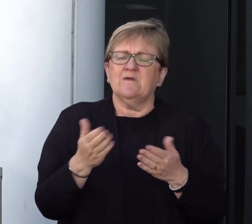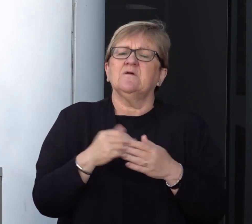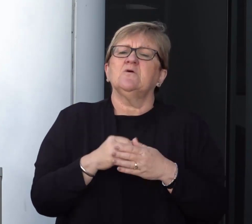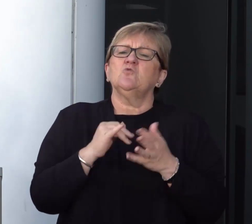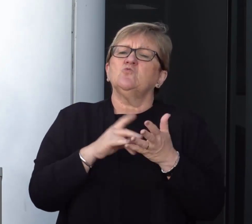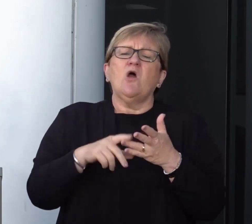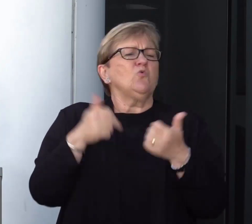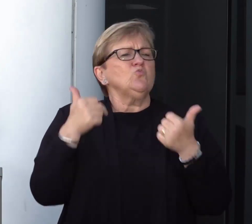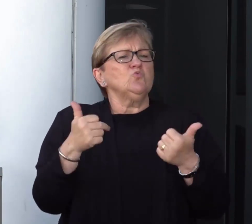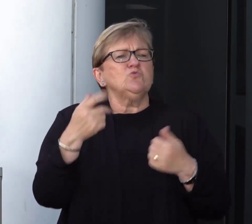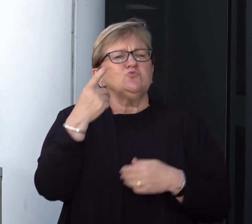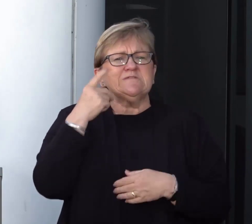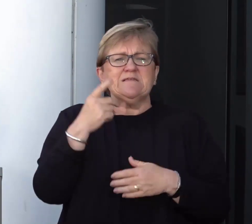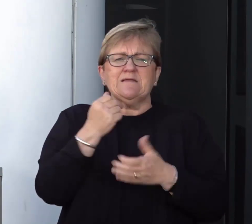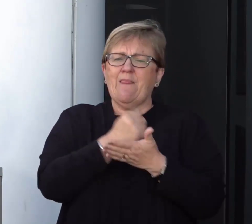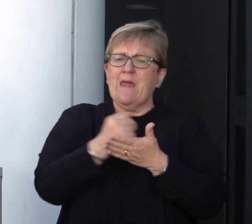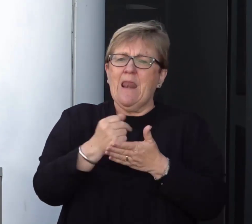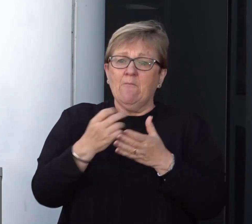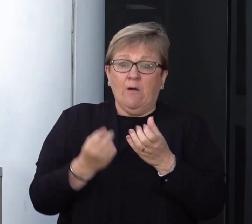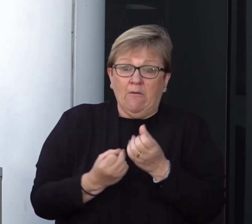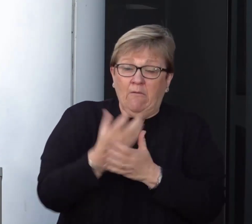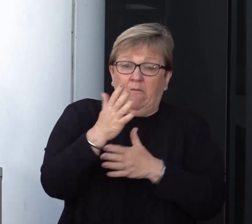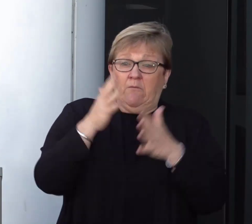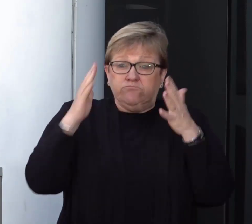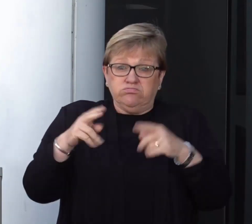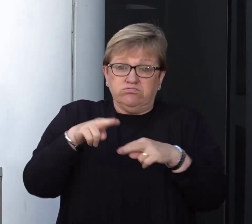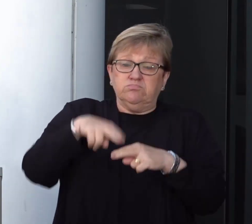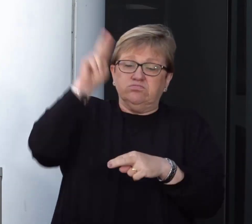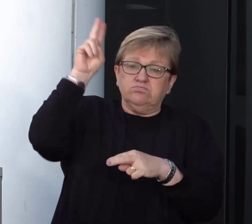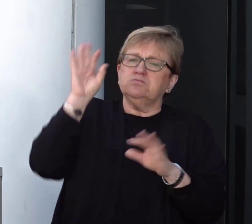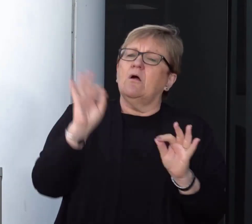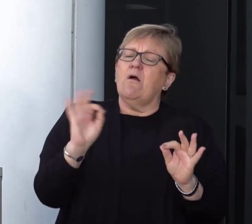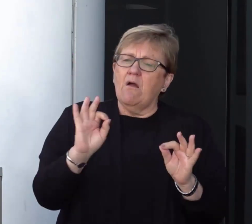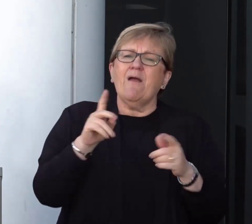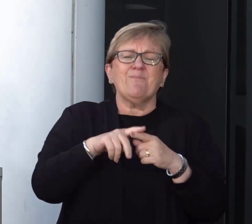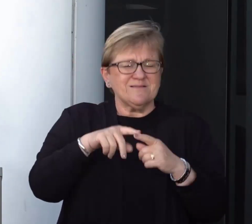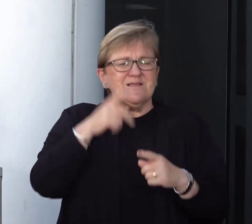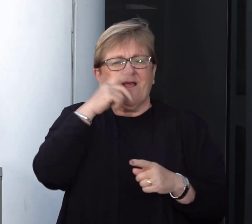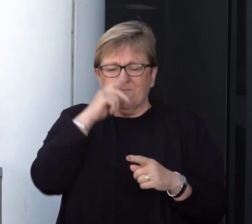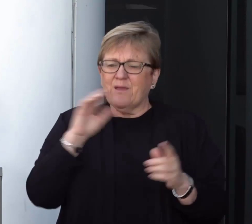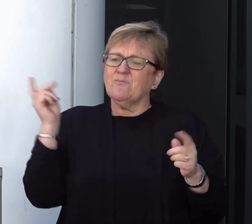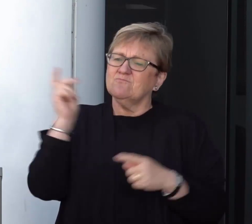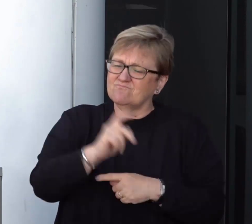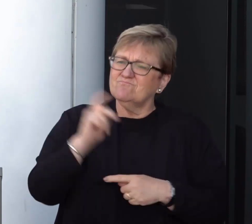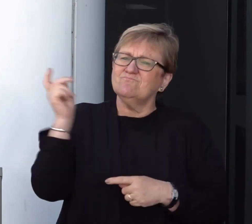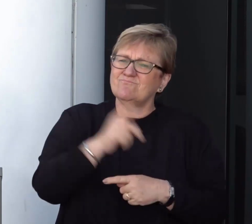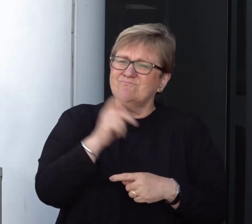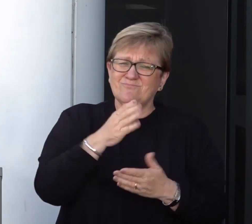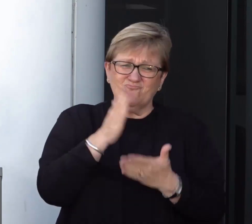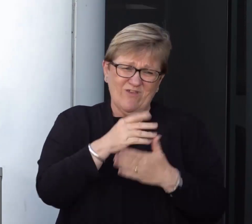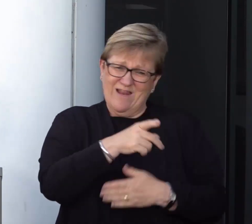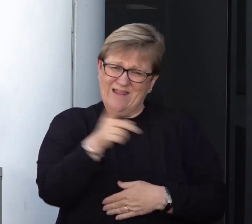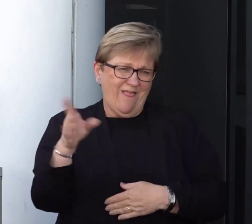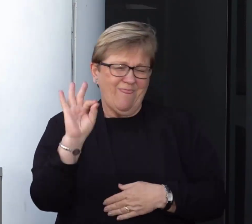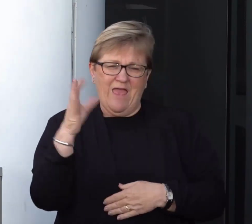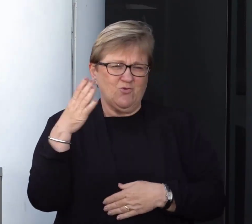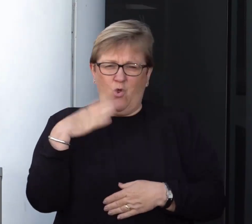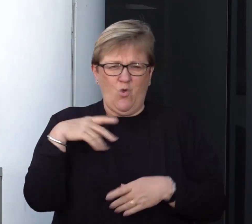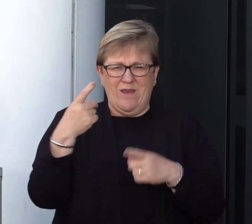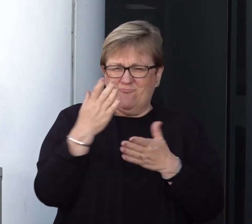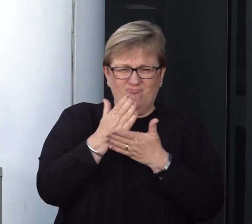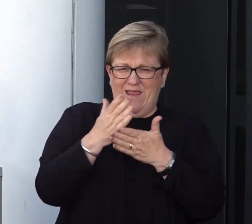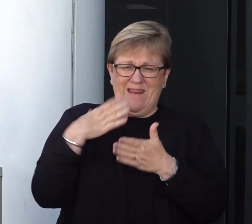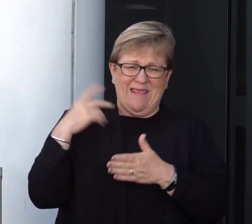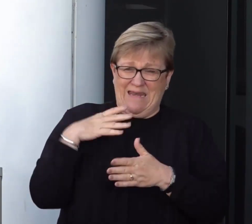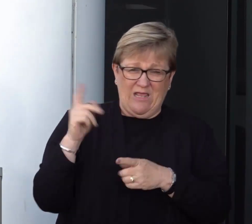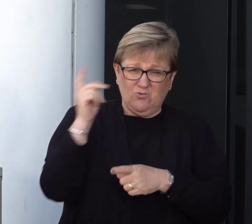it's good to see that the numbers have not grown dramatically but we are still seeing people attend those clinics who don't do not meet the definition